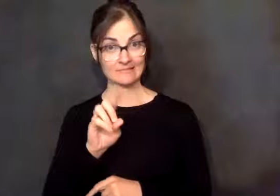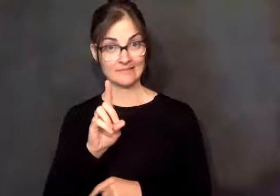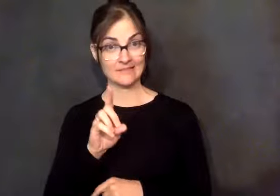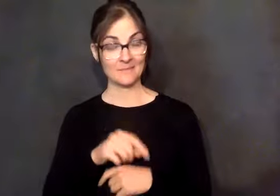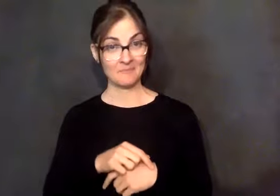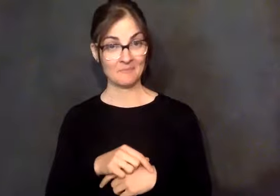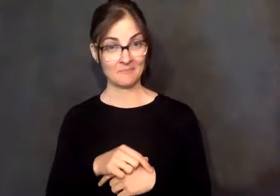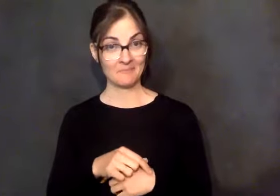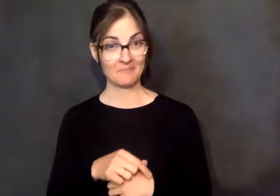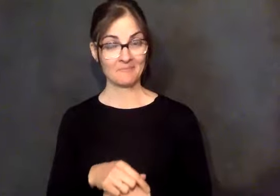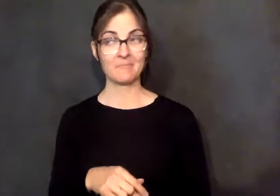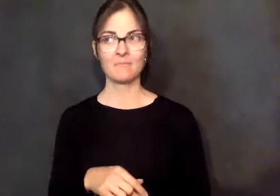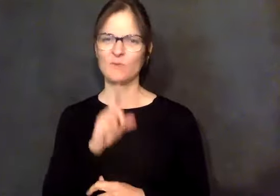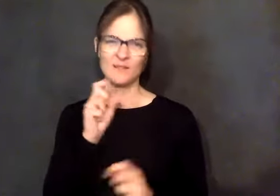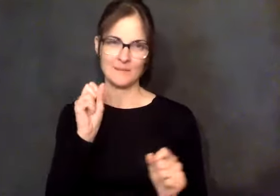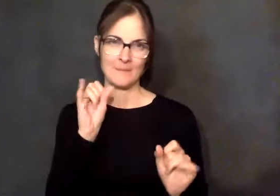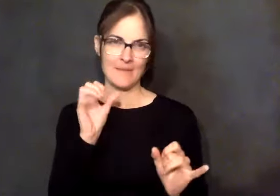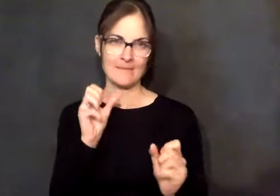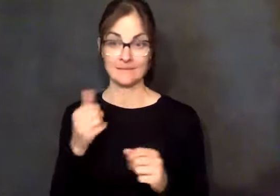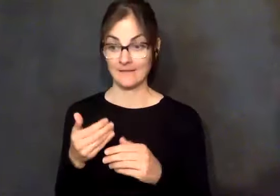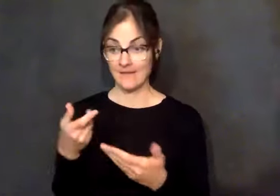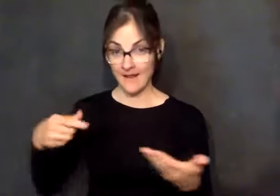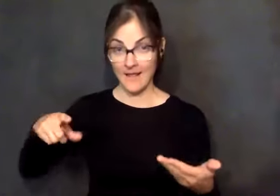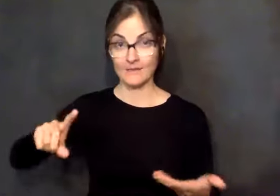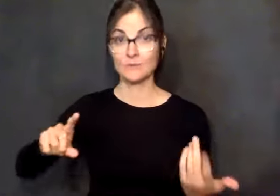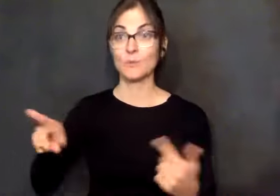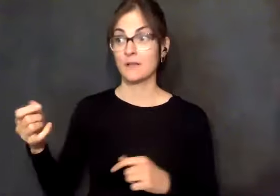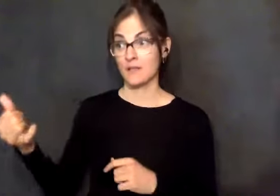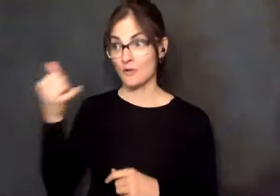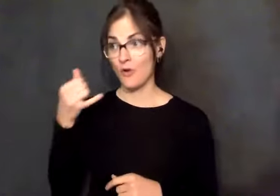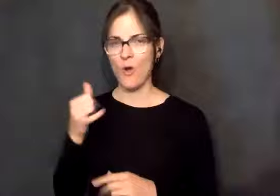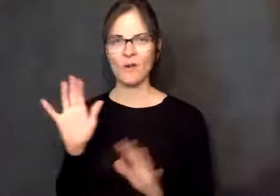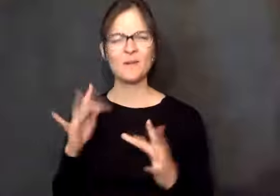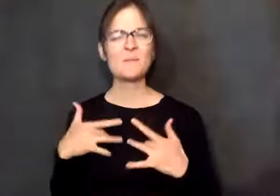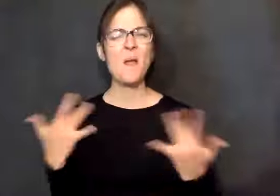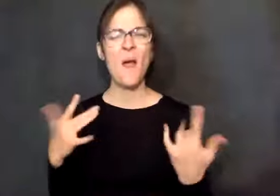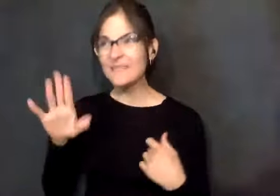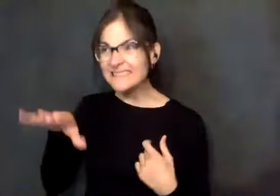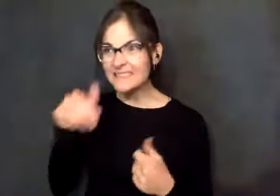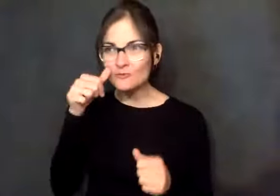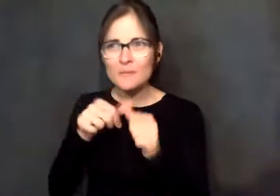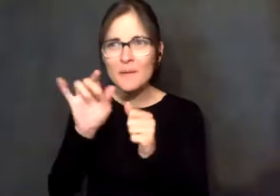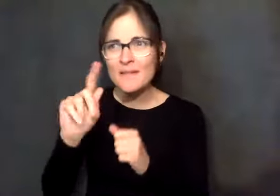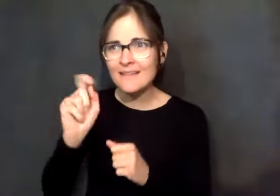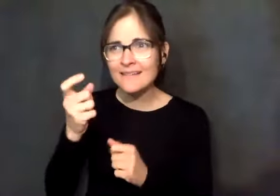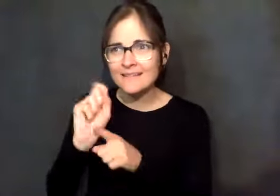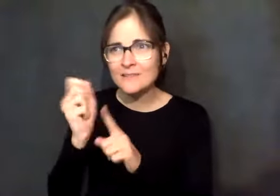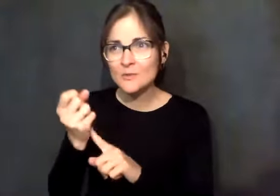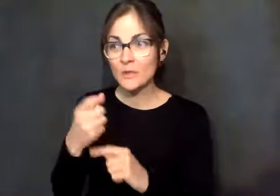ahead and did. And the amazing thing was, he called me. He was so excited when he called me. And he said, you